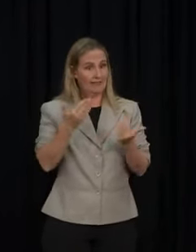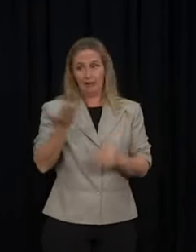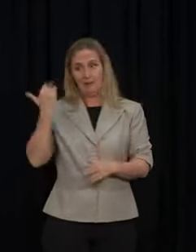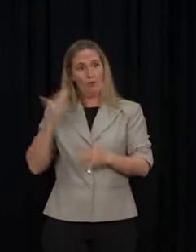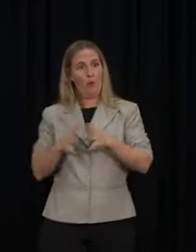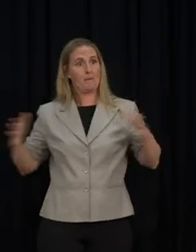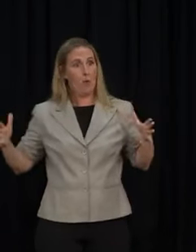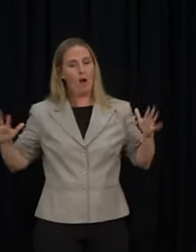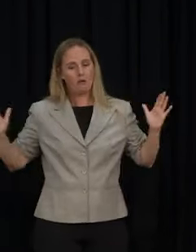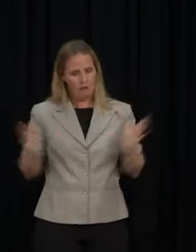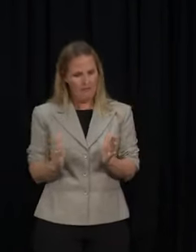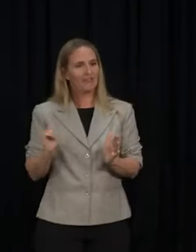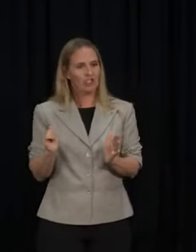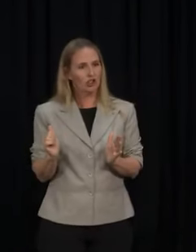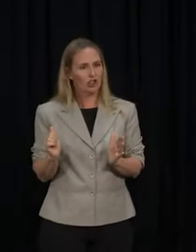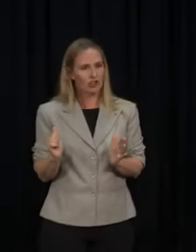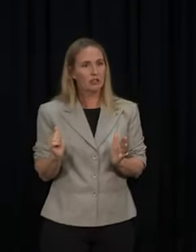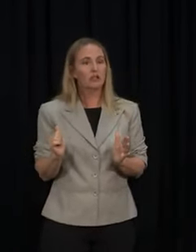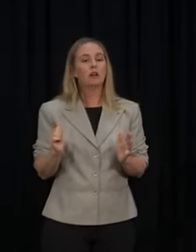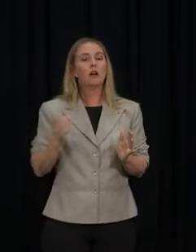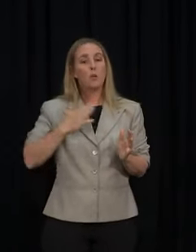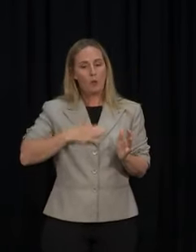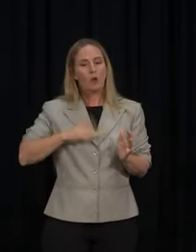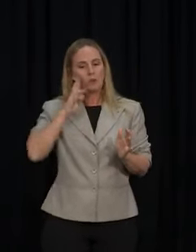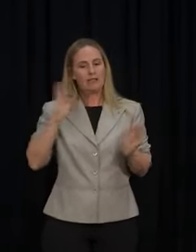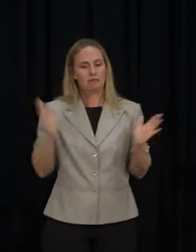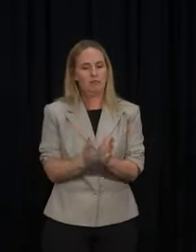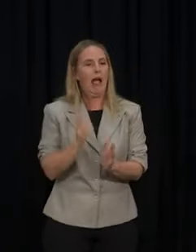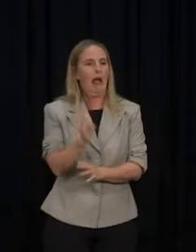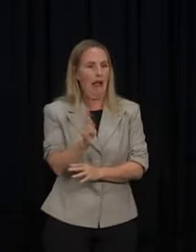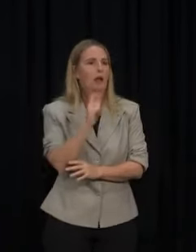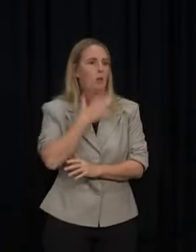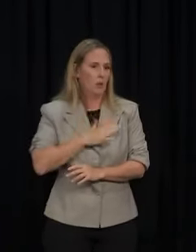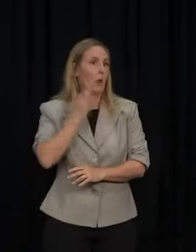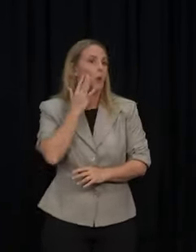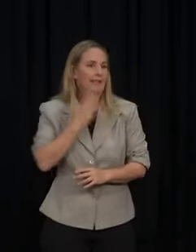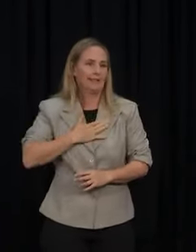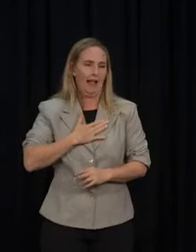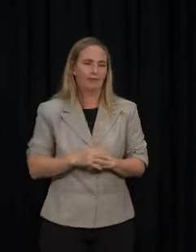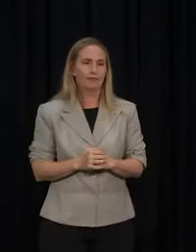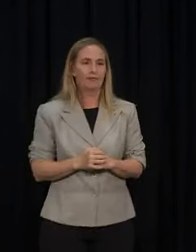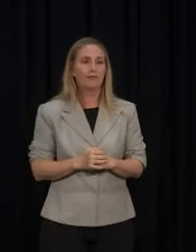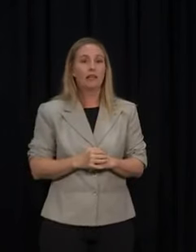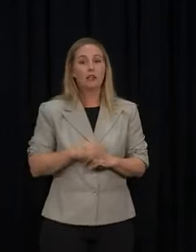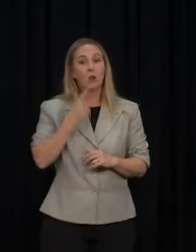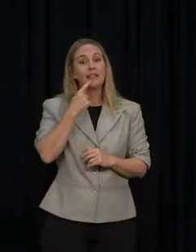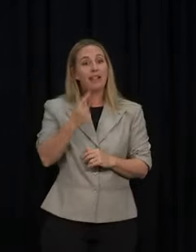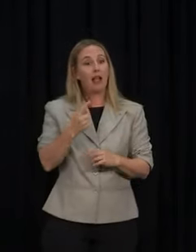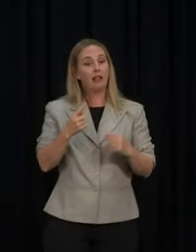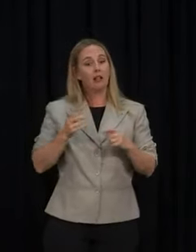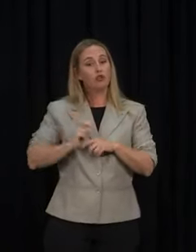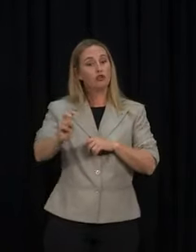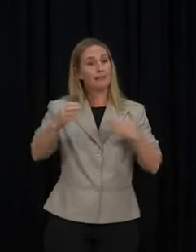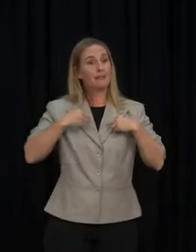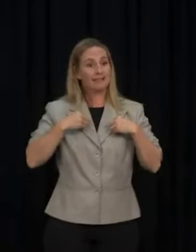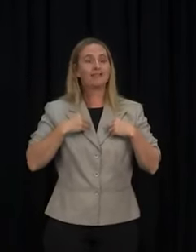want to see it reduced further when it's safe to do so. So what I can assure those tourism operators is we're looking at this on a very regular basis. And